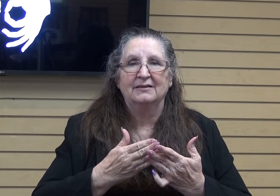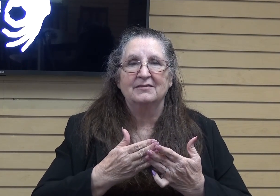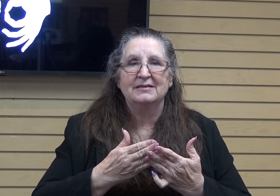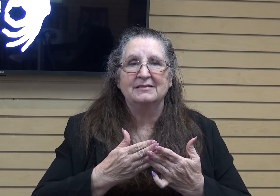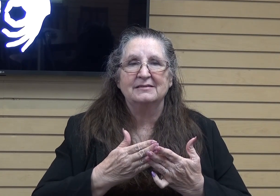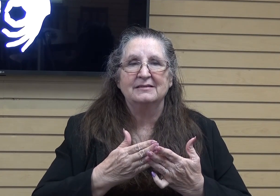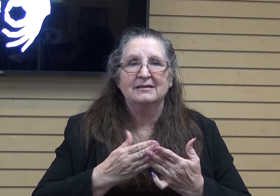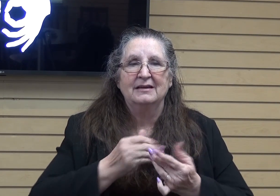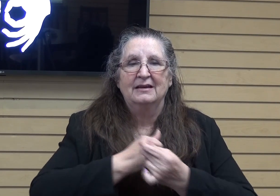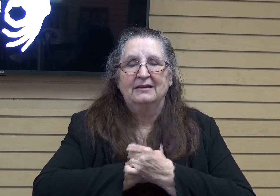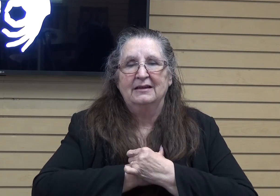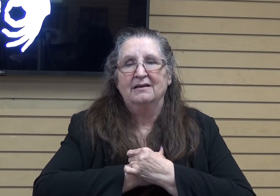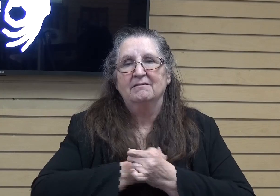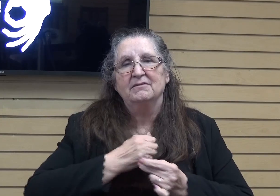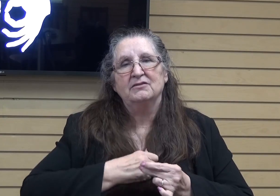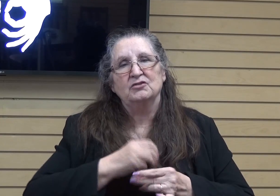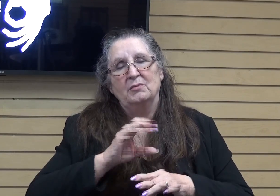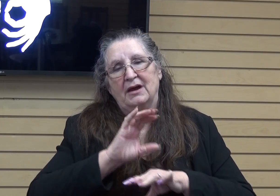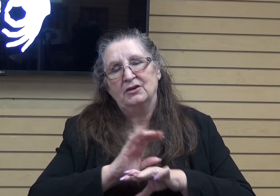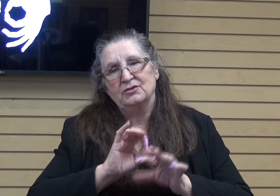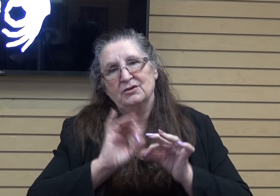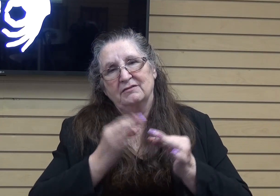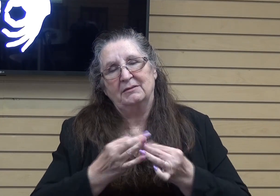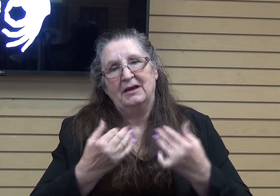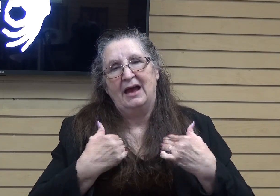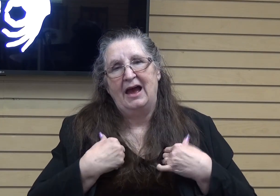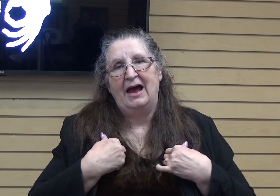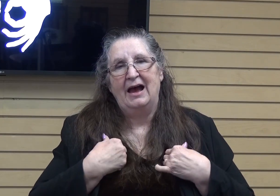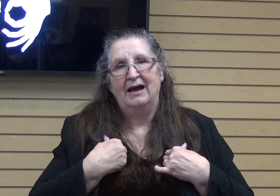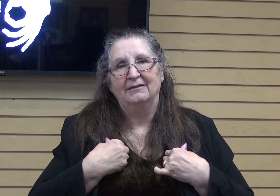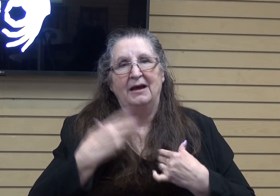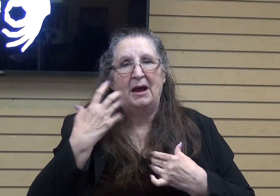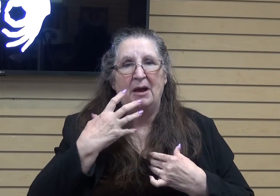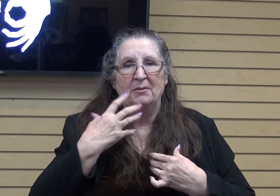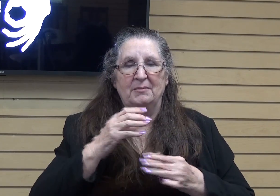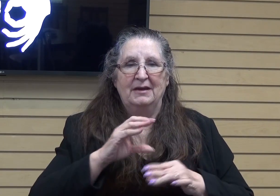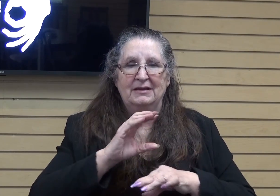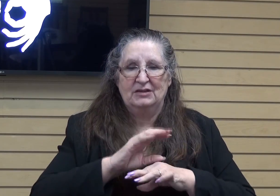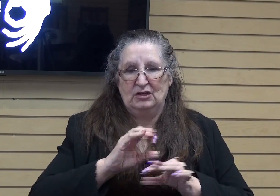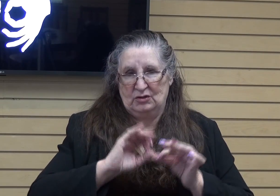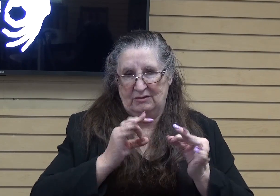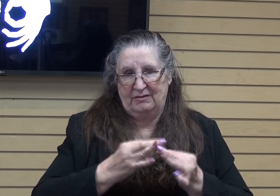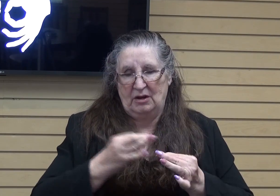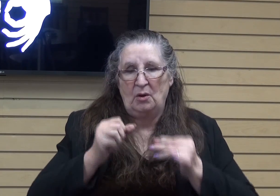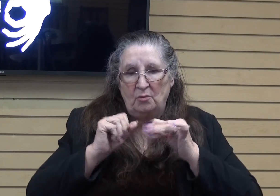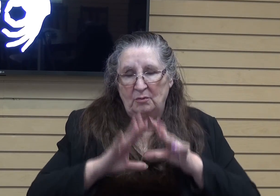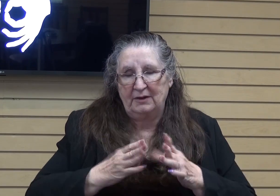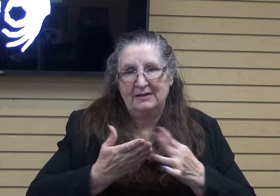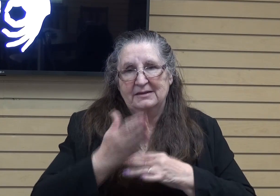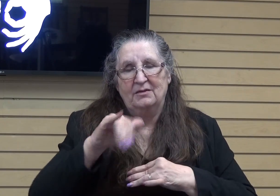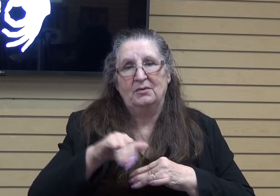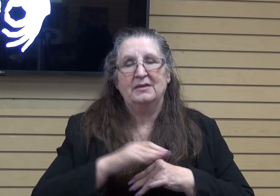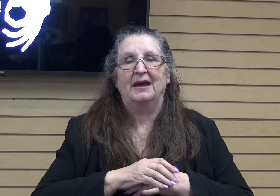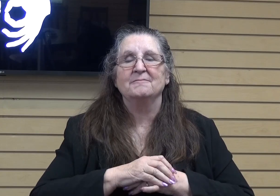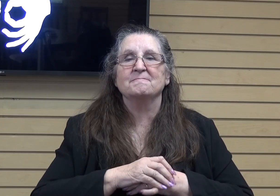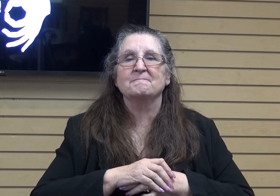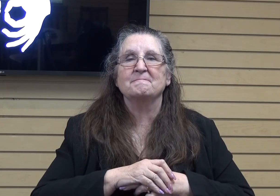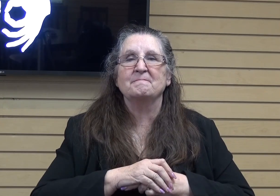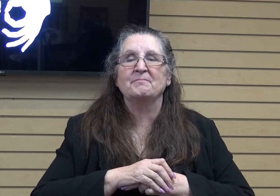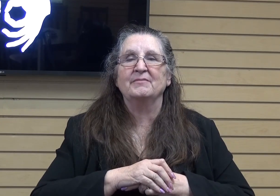love to my church family, you know? I have just this amazing church family that we're blessed by, and I just wanted to